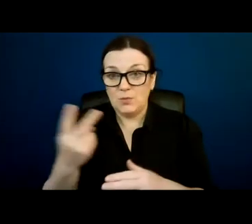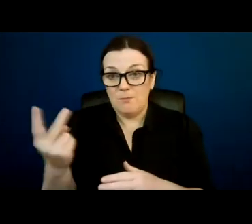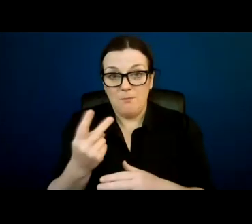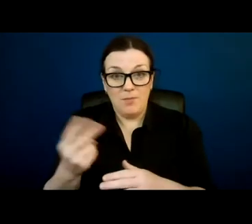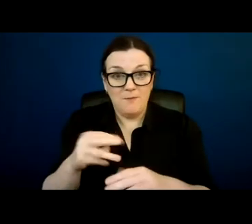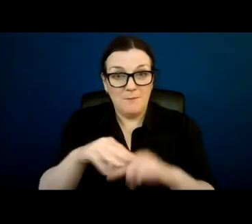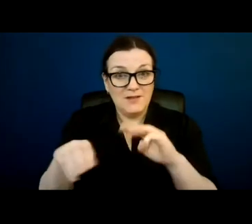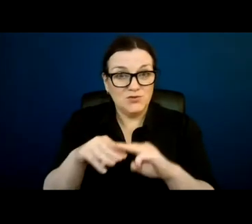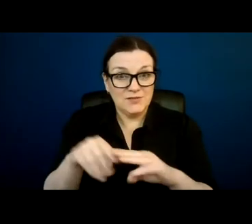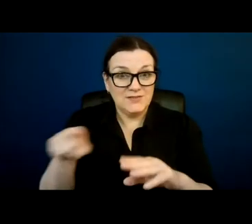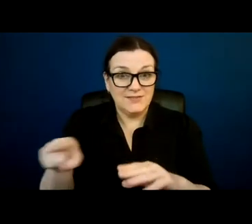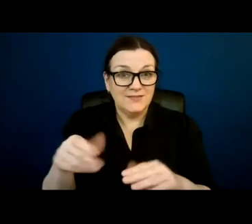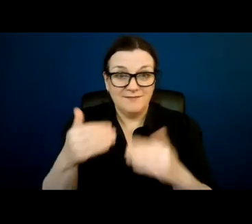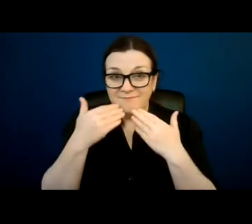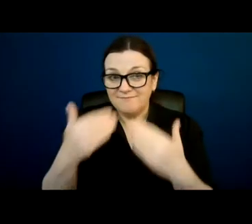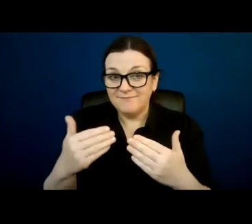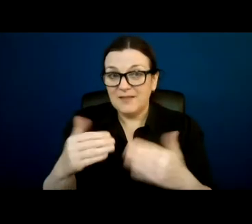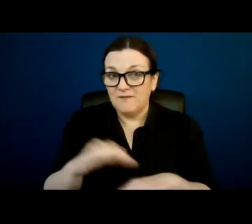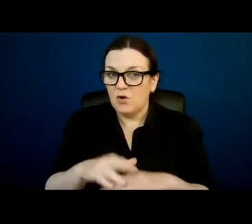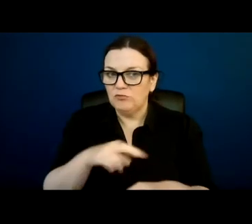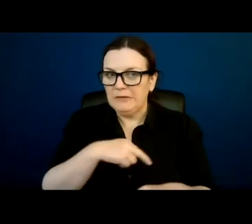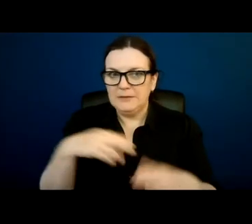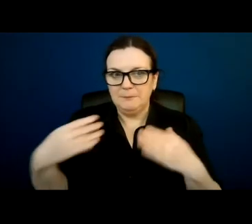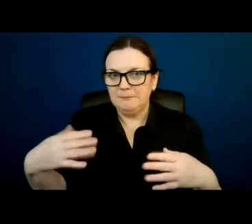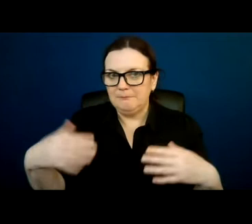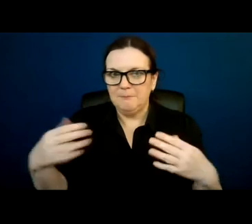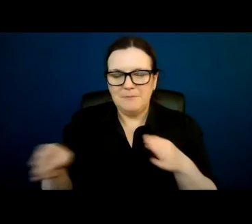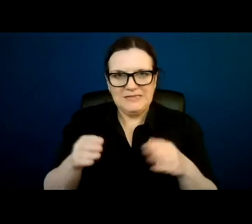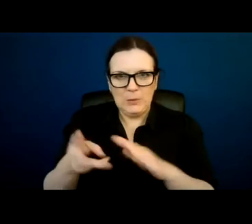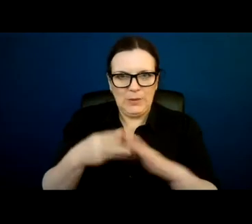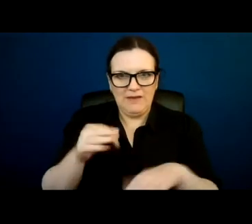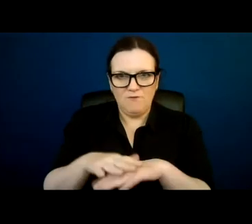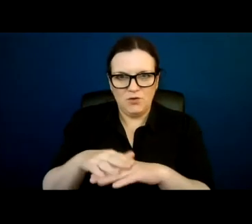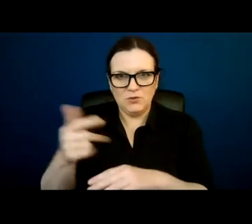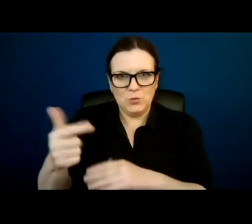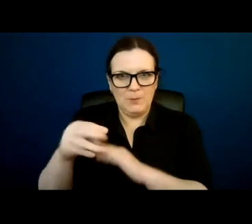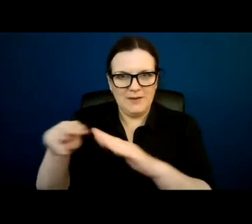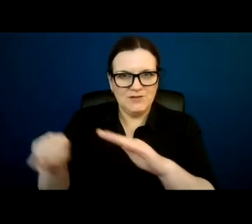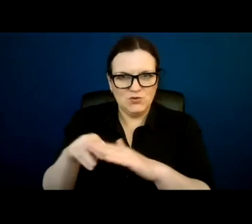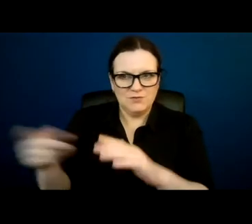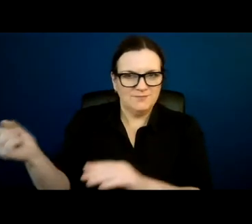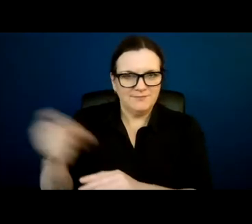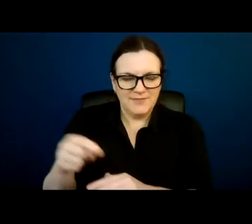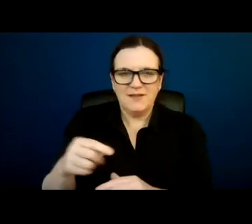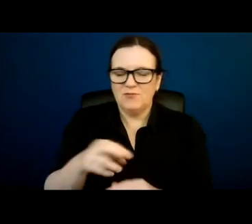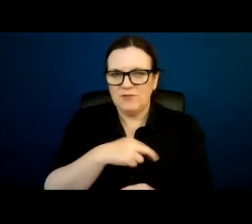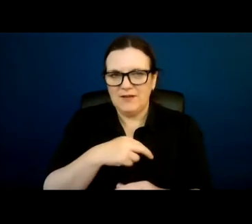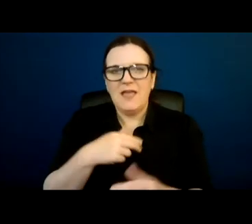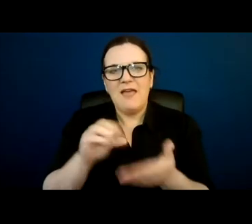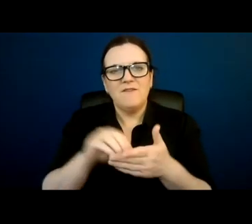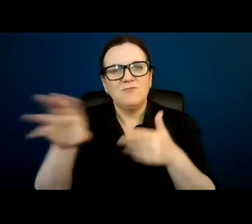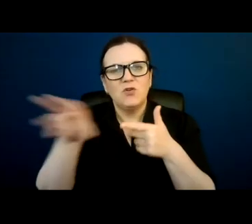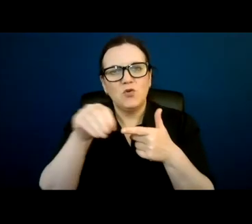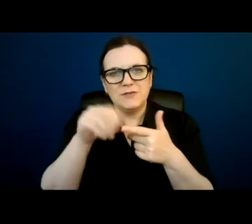As I said already, it was a very busy week for them, so we do appreciate them taking the time to send through their prerecorded